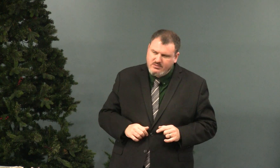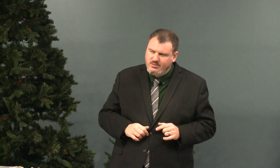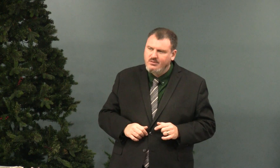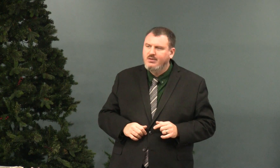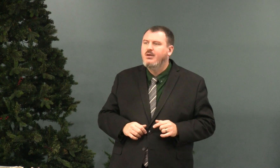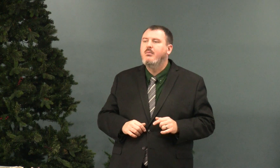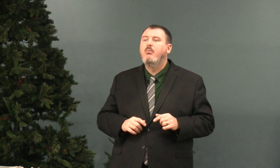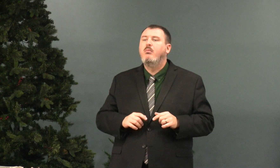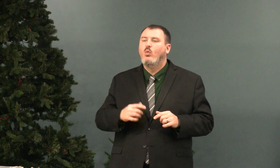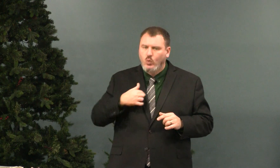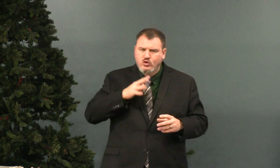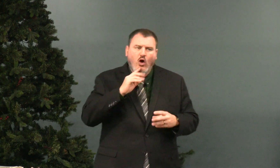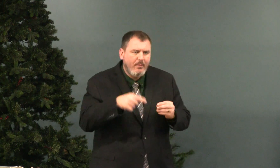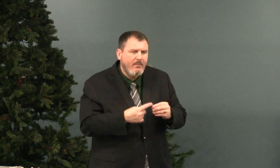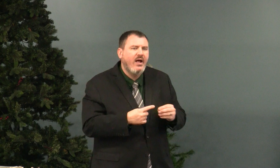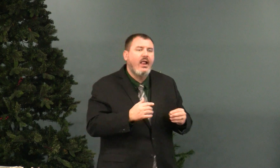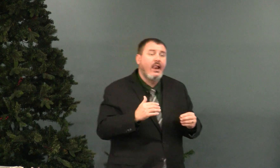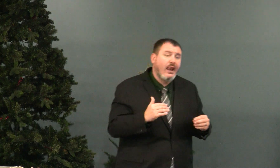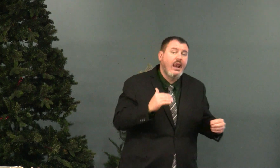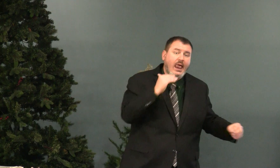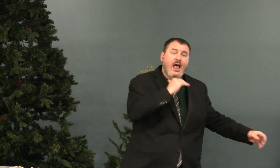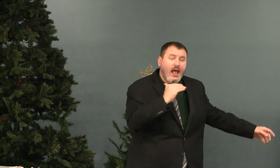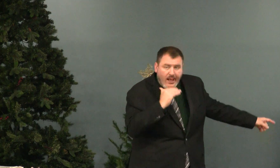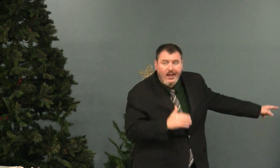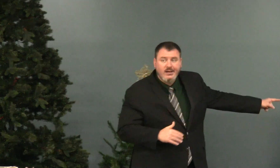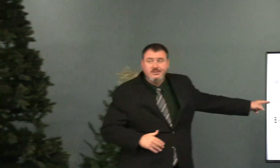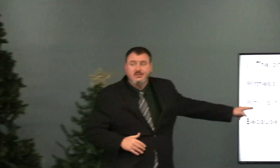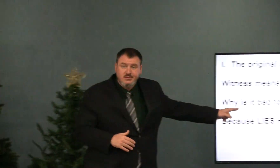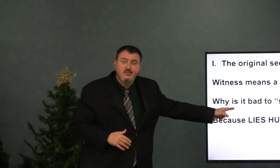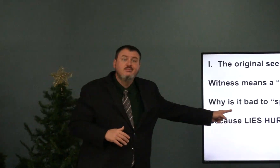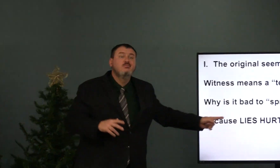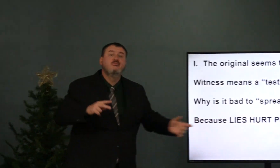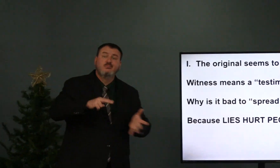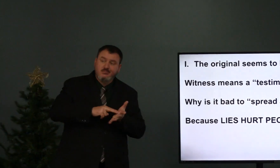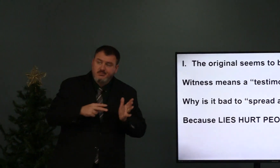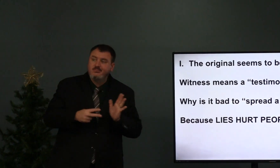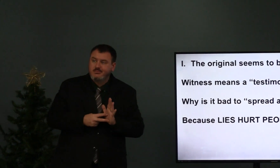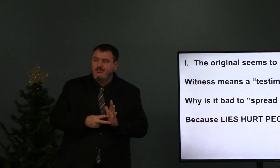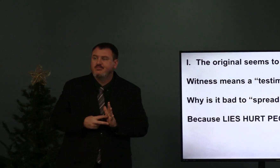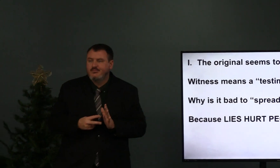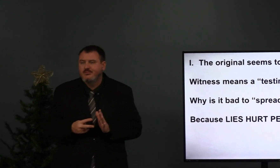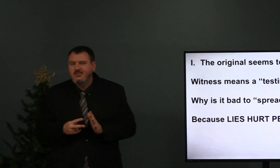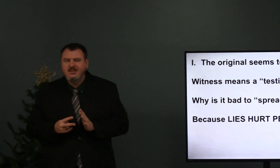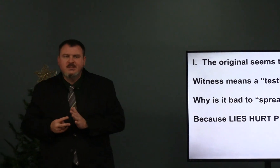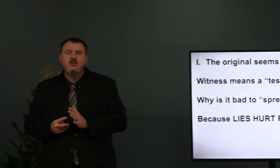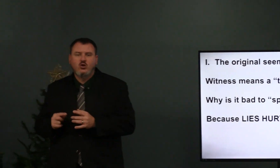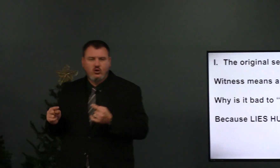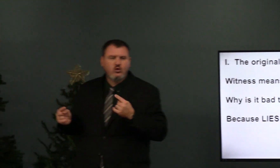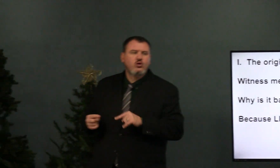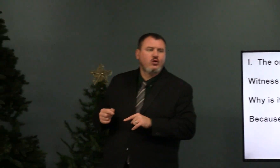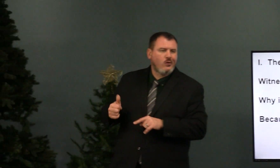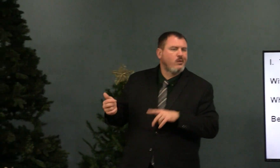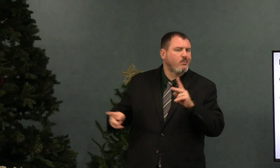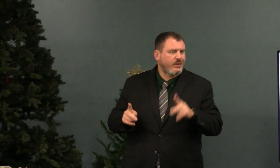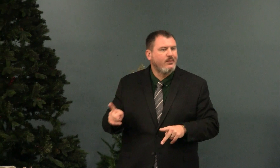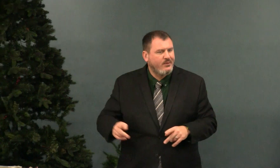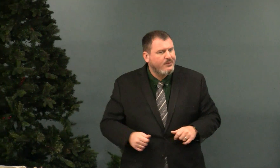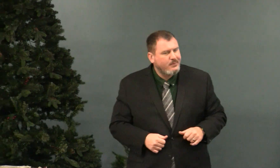that's different. But when we talk about lying, we mean to hurt other